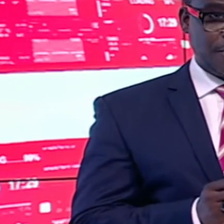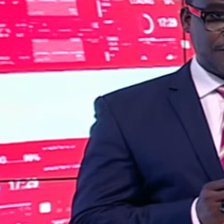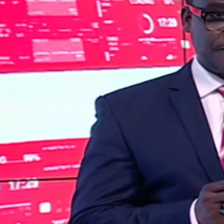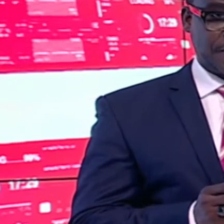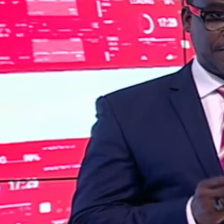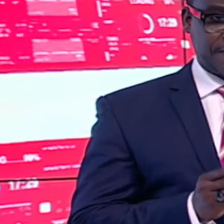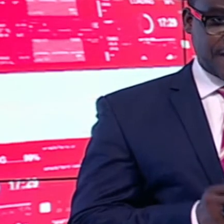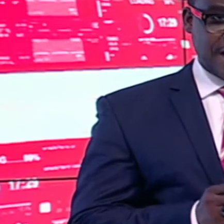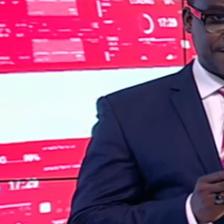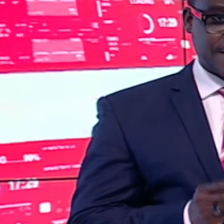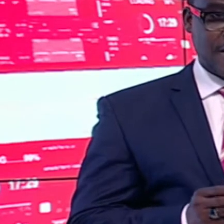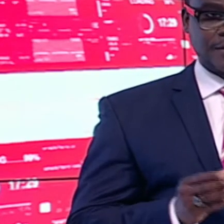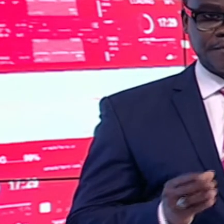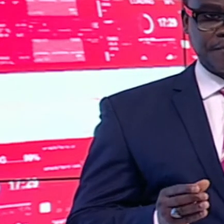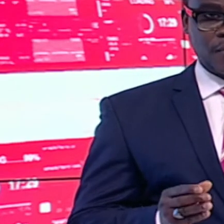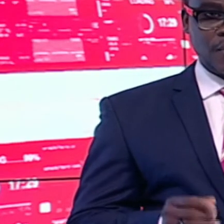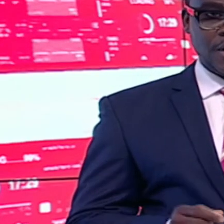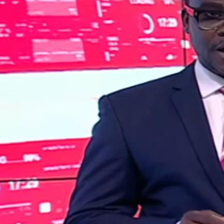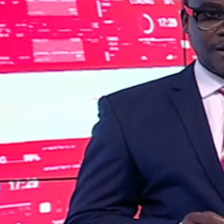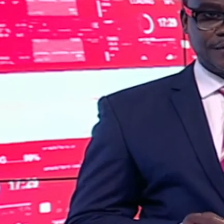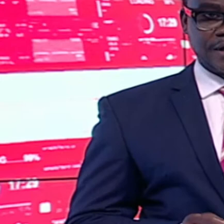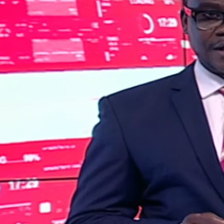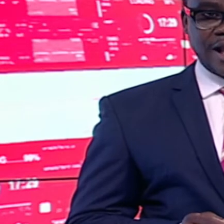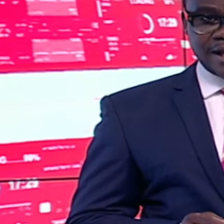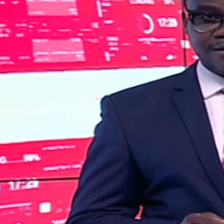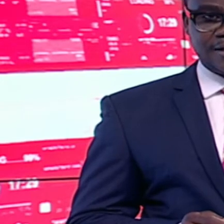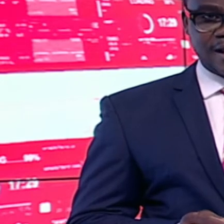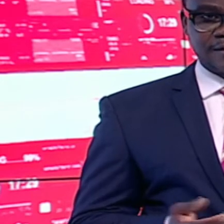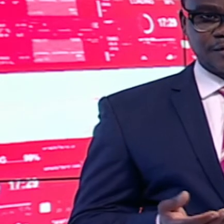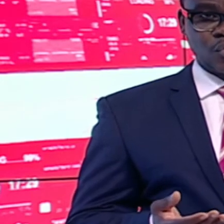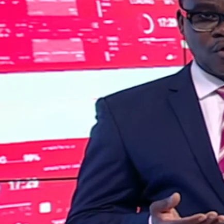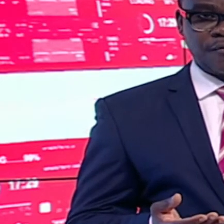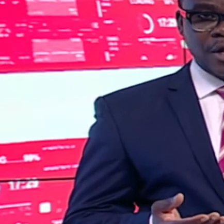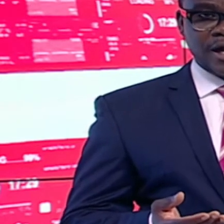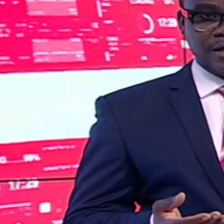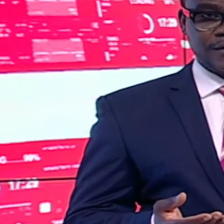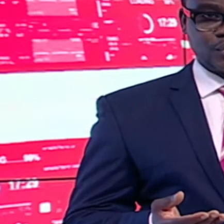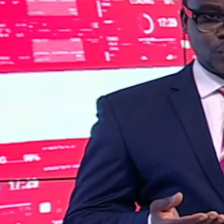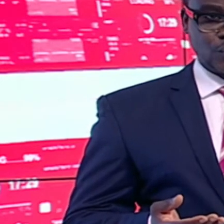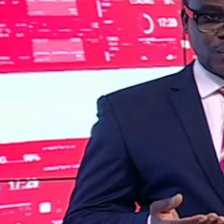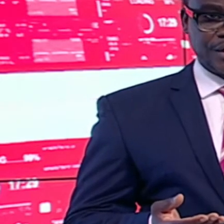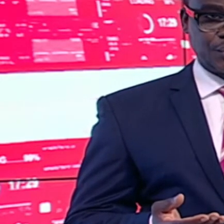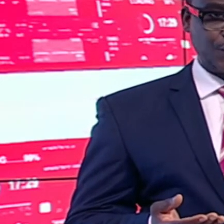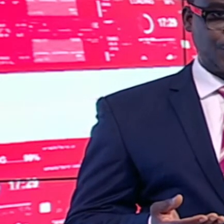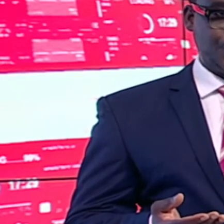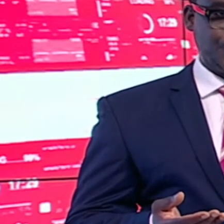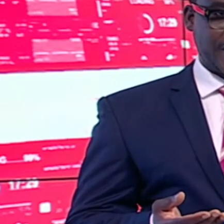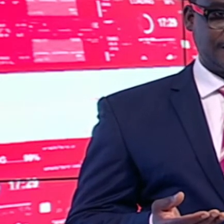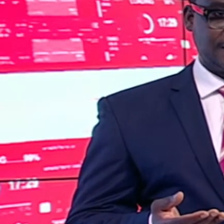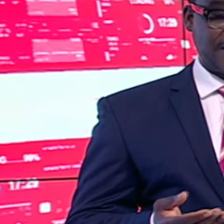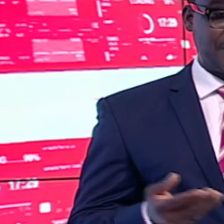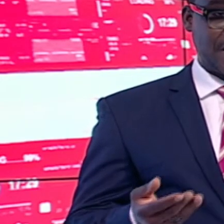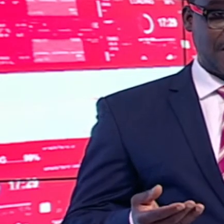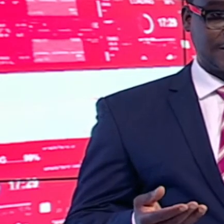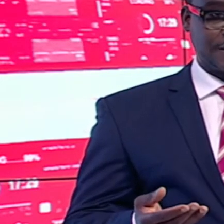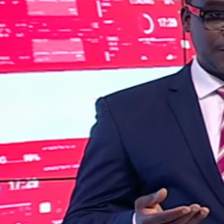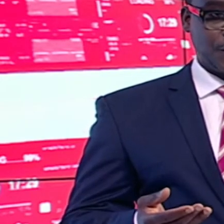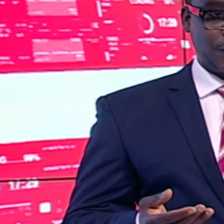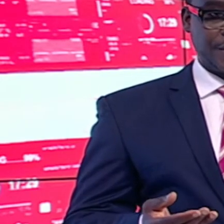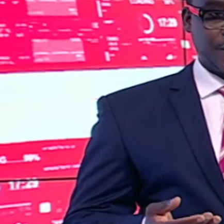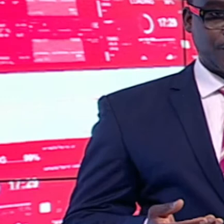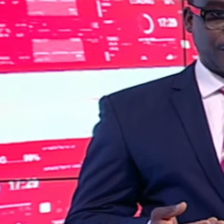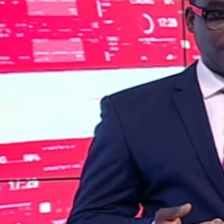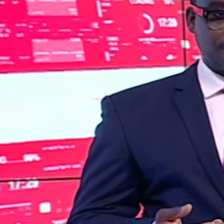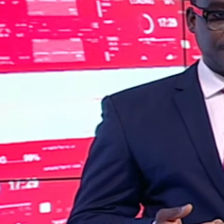moving from 5,408 cases. 12, 122 new cases have been added,